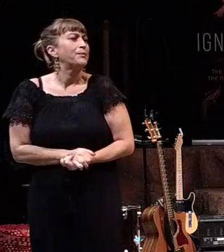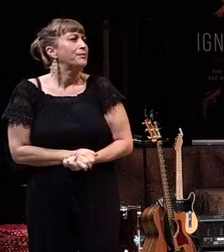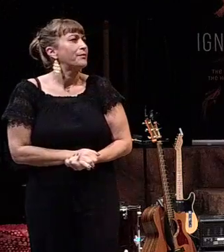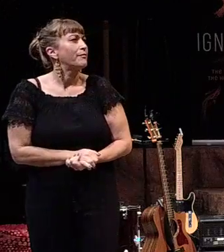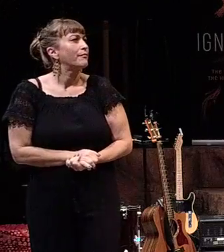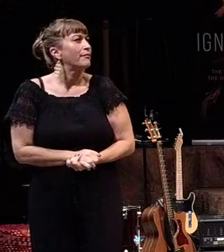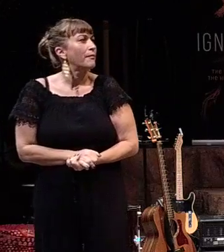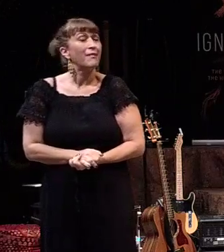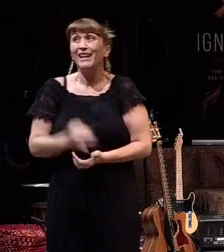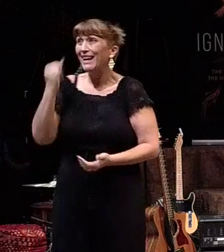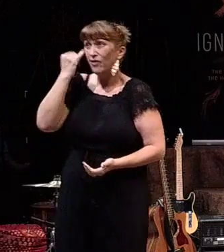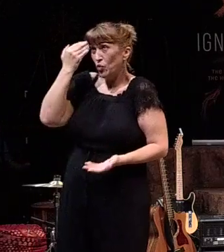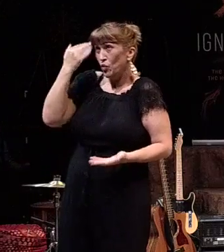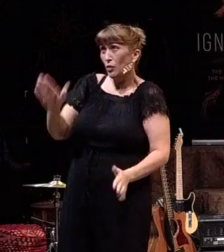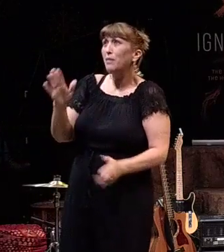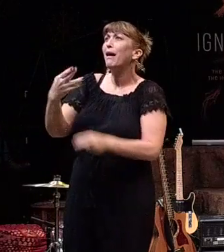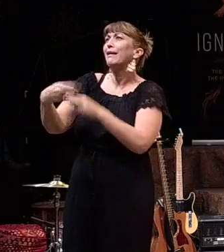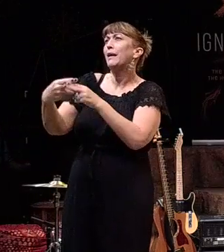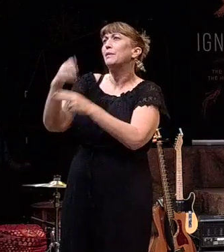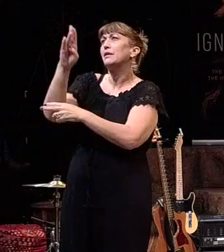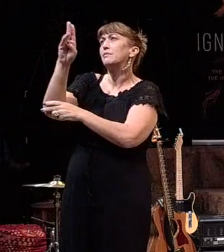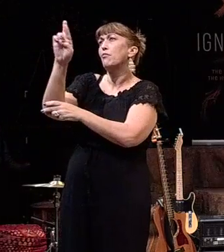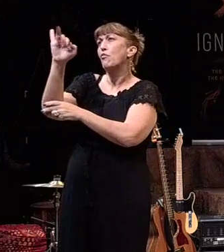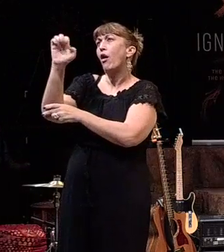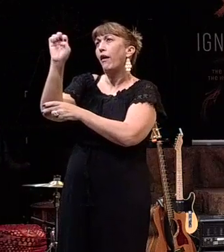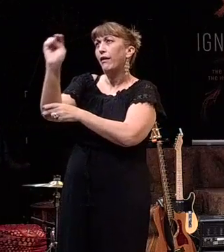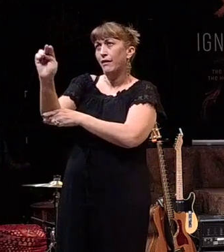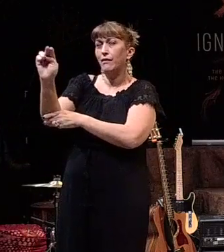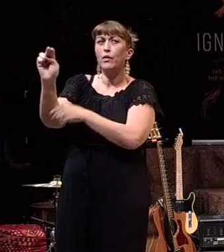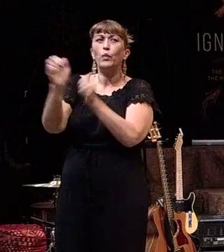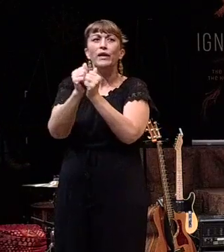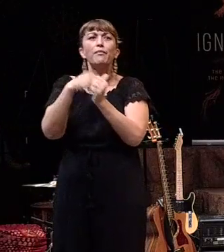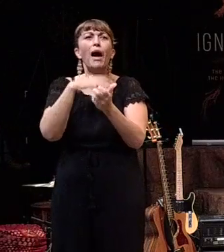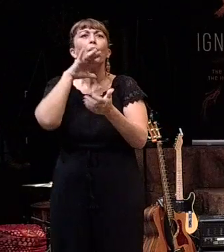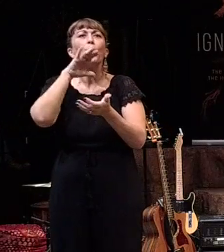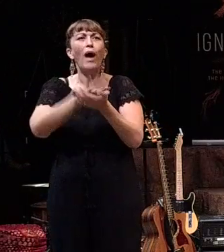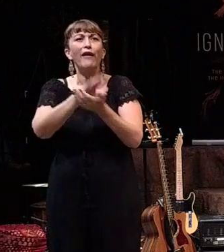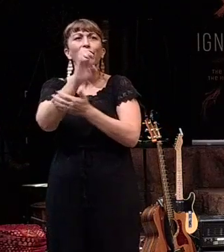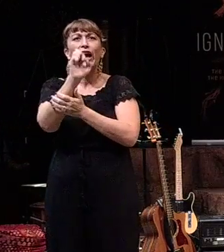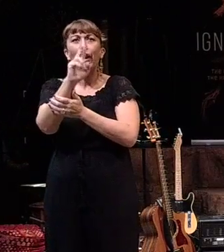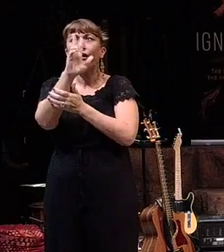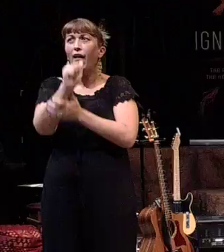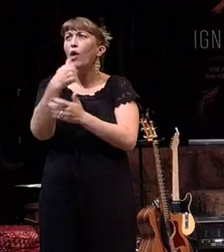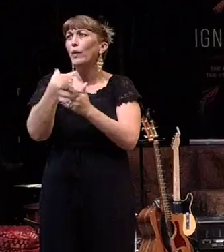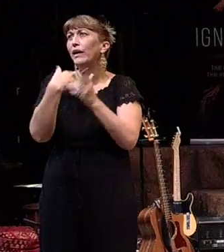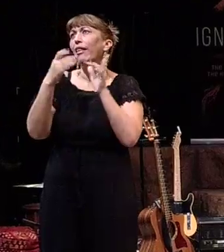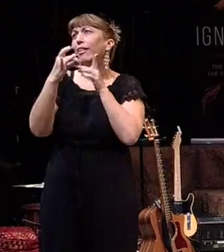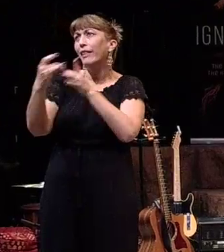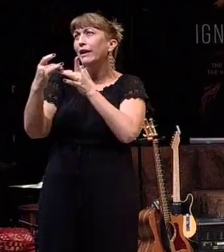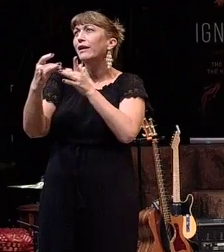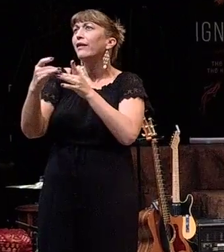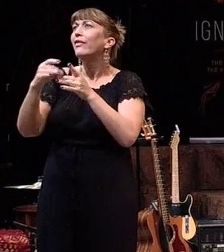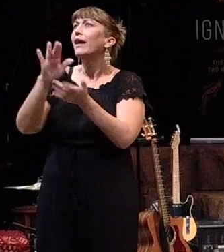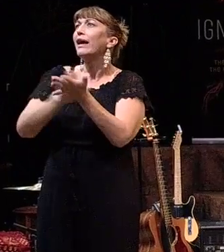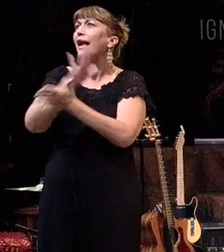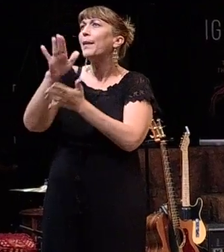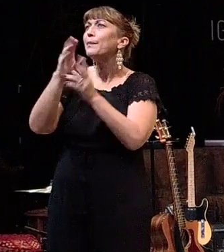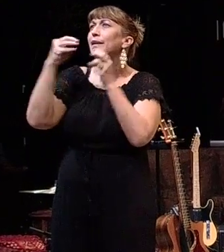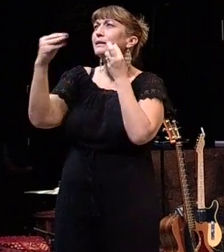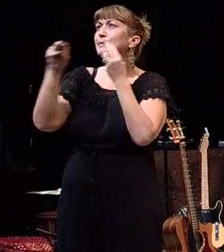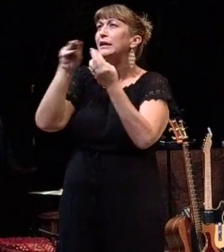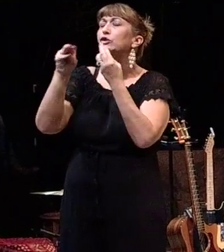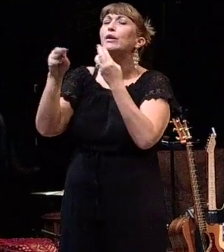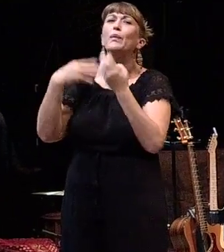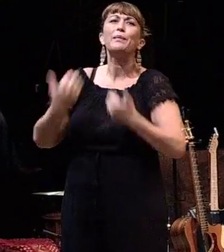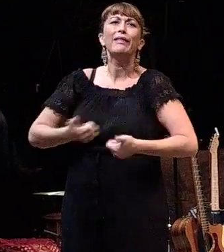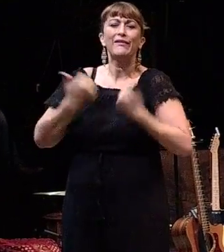If you guys don't know me, my name is Brian, along with my amazing wife Erica. We actually lead the campus ministry at UT. And